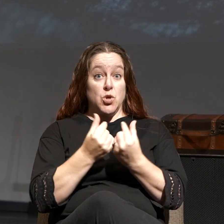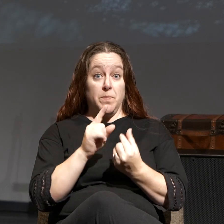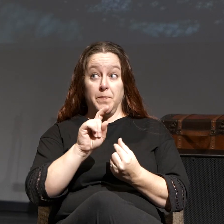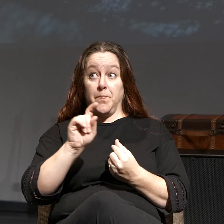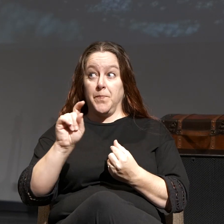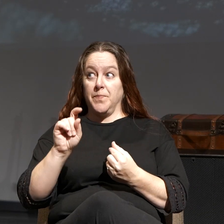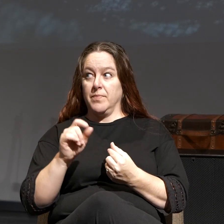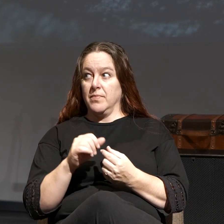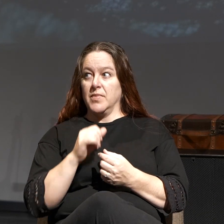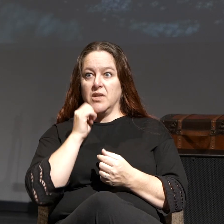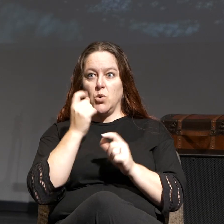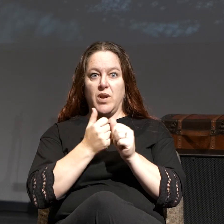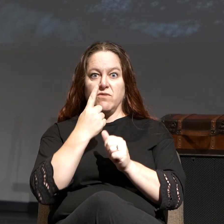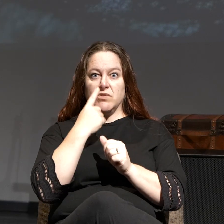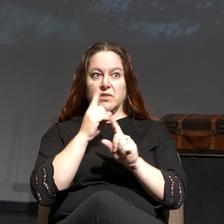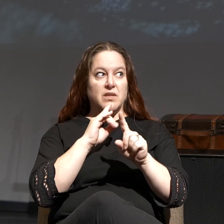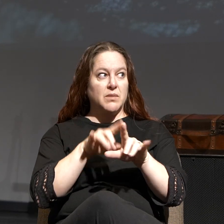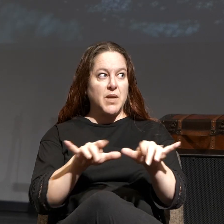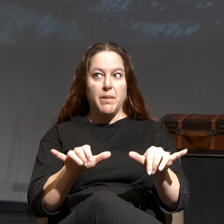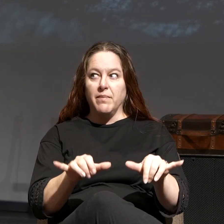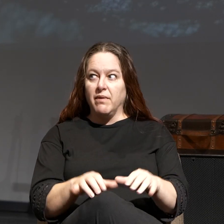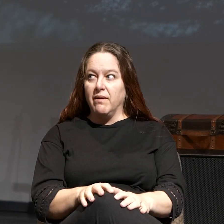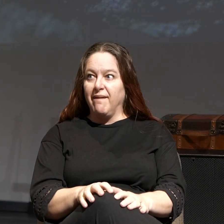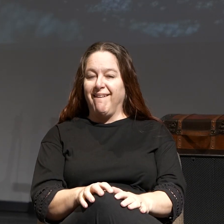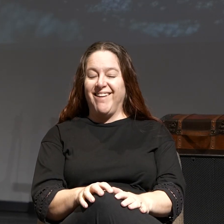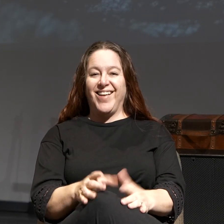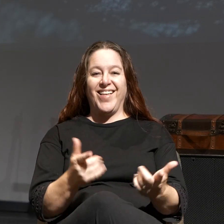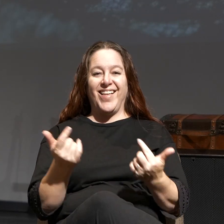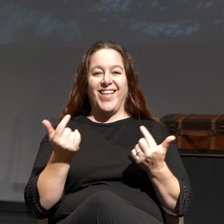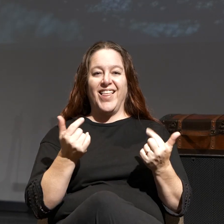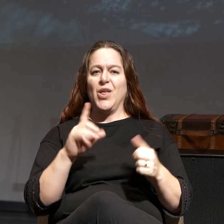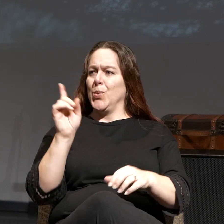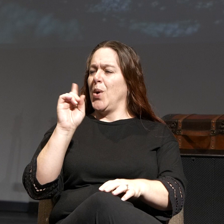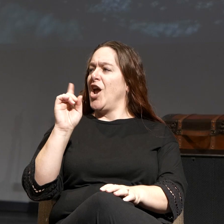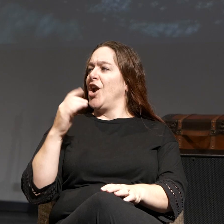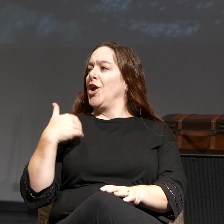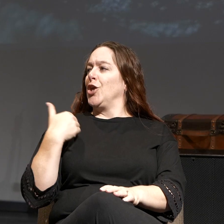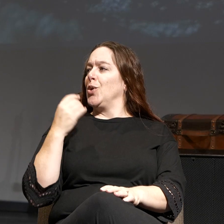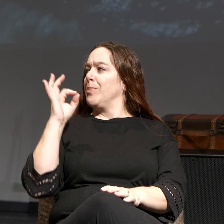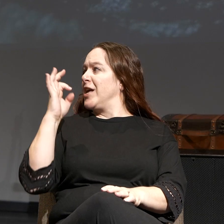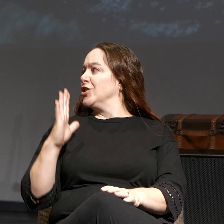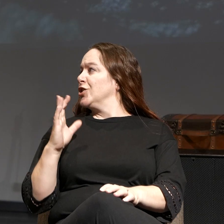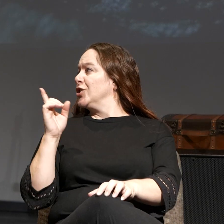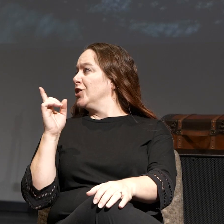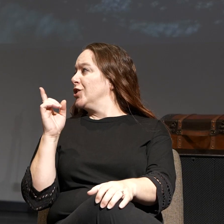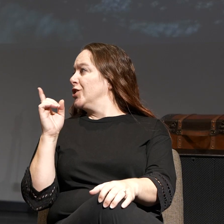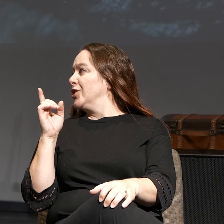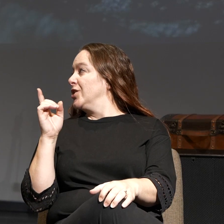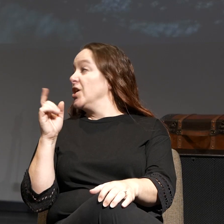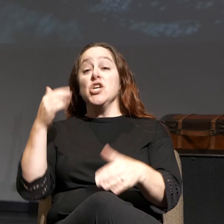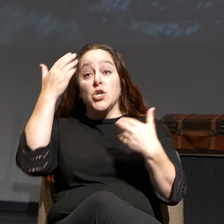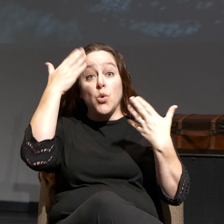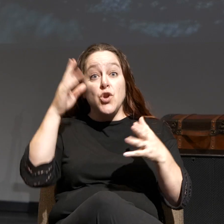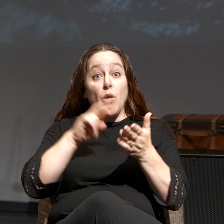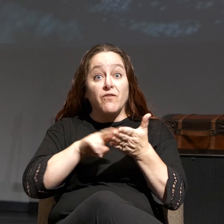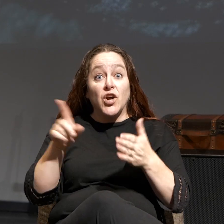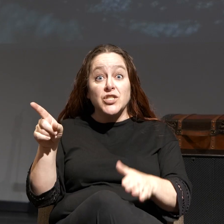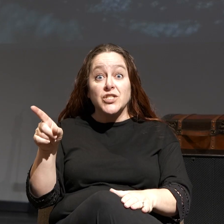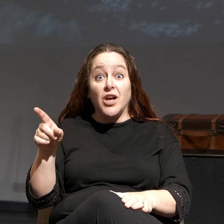Okay, don't everyone answer it once. Actually, where's the youth pastor over here? You don't even know the verse, do you?